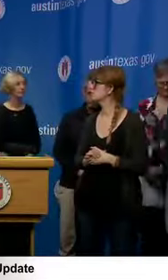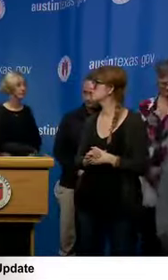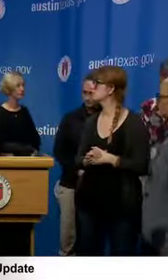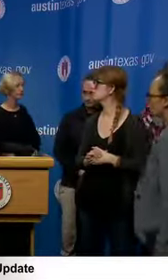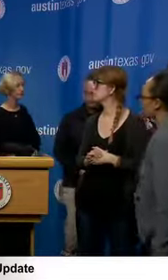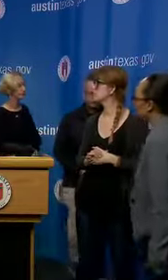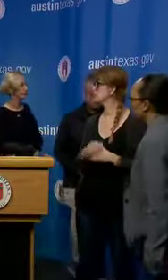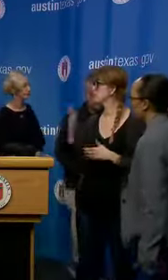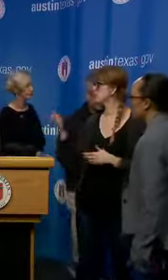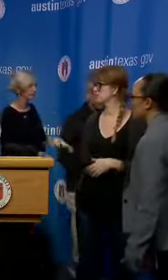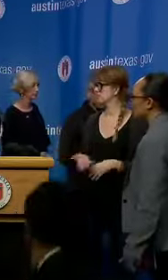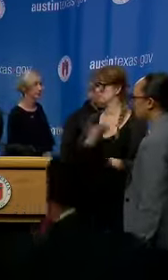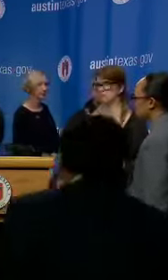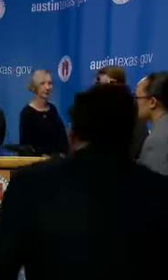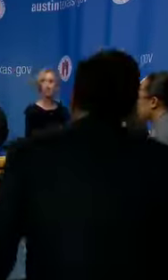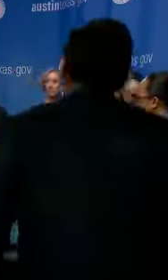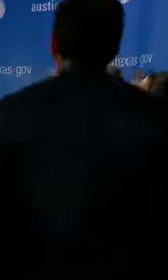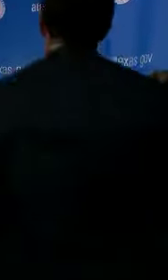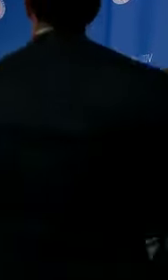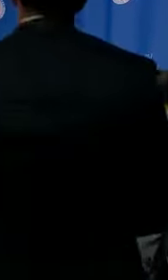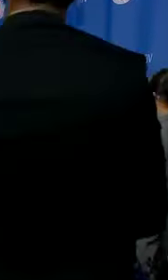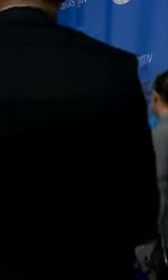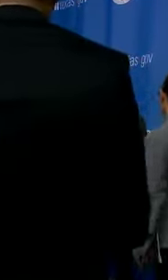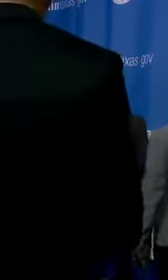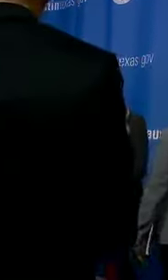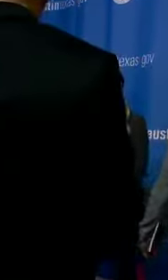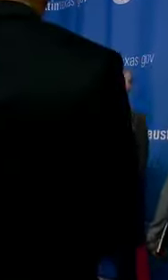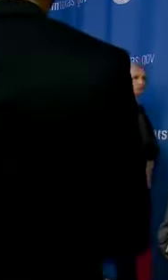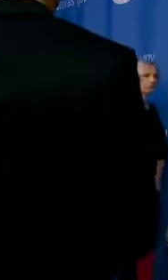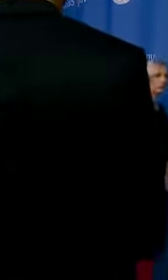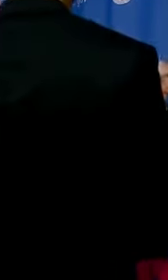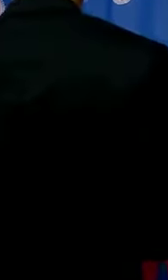let's ahead and... go ahead and... Let's